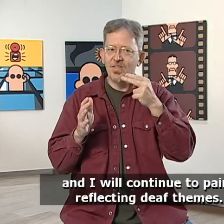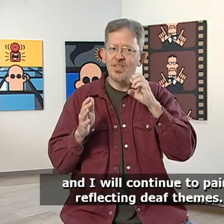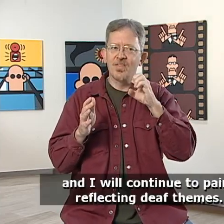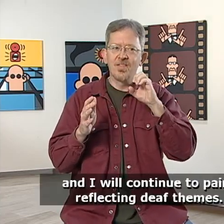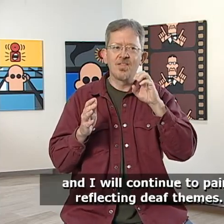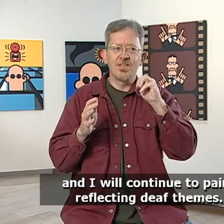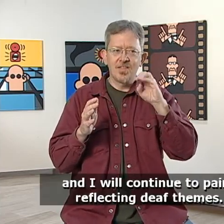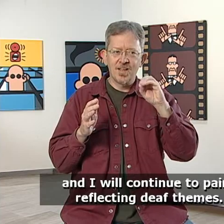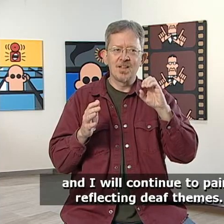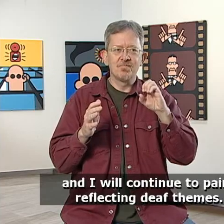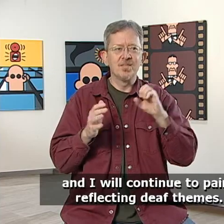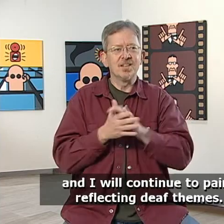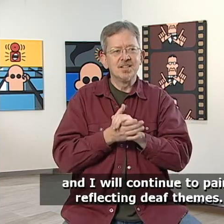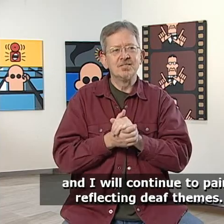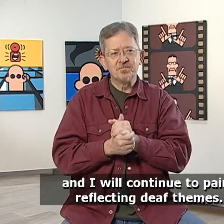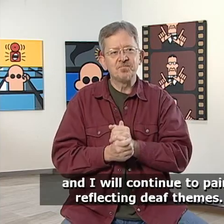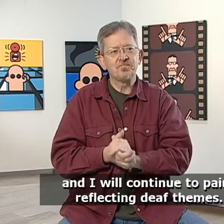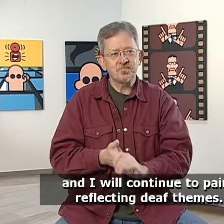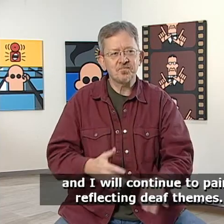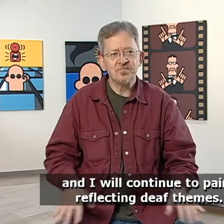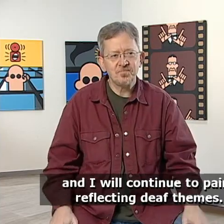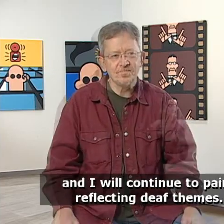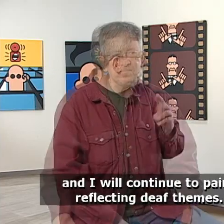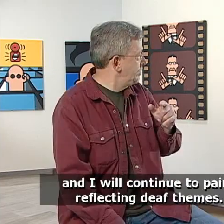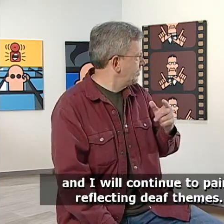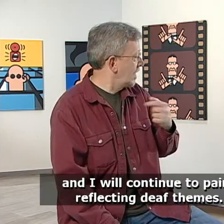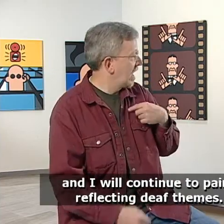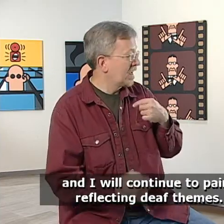And I will continue to paint reflecting deaf themes.